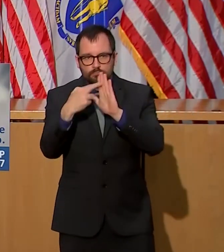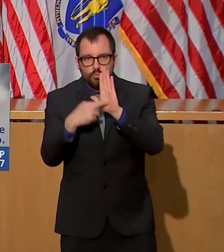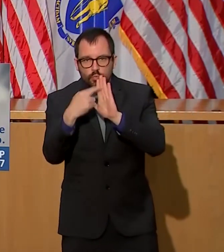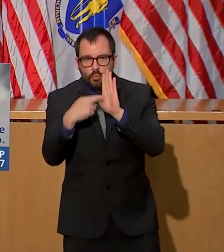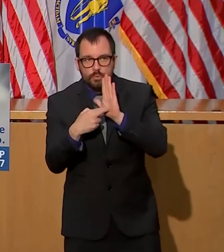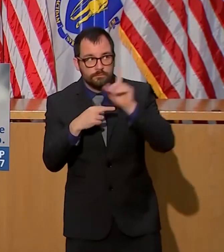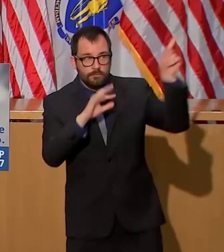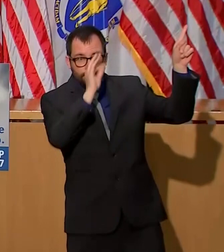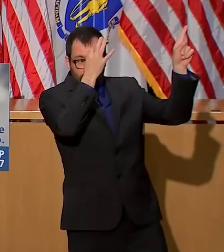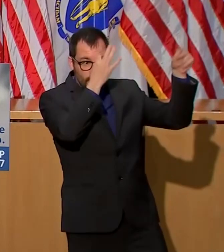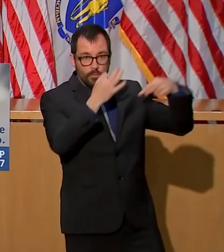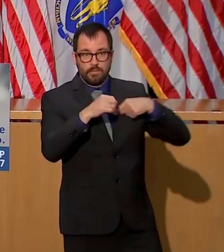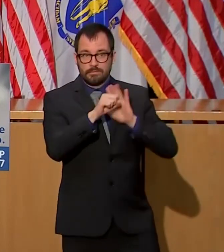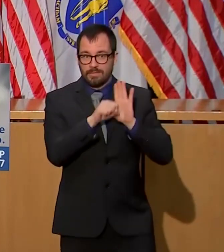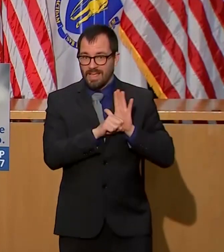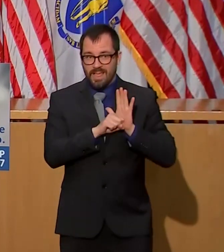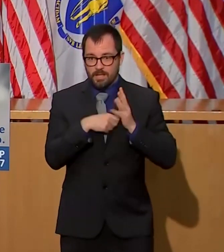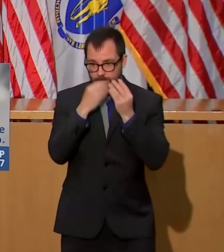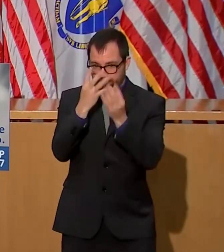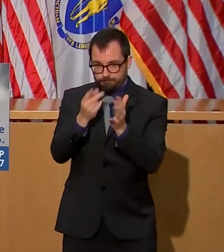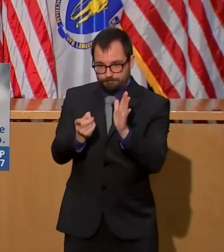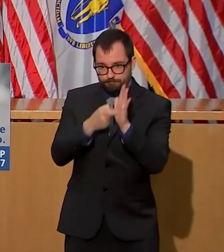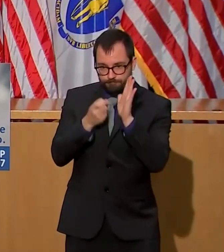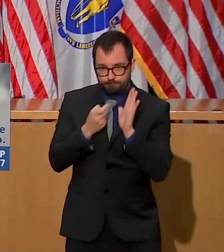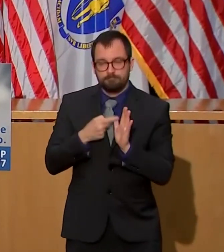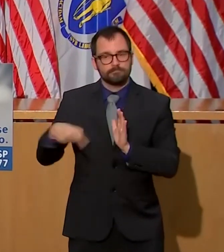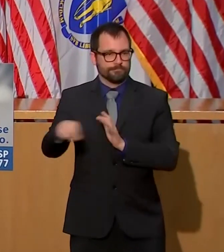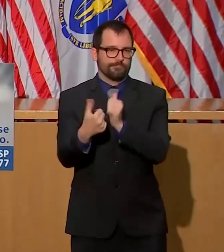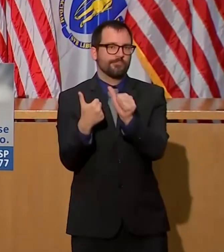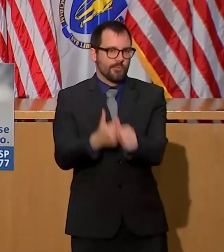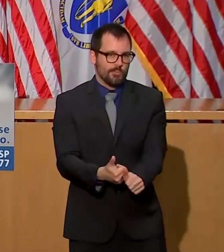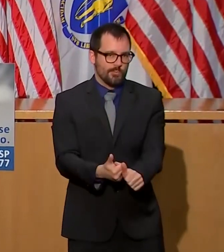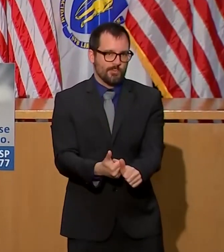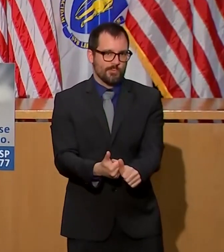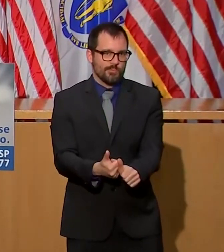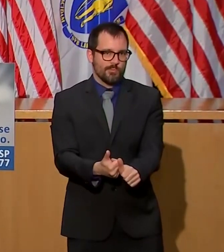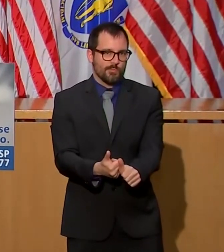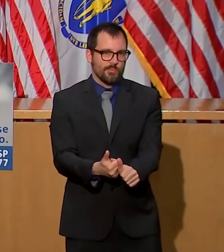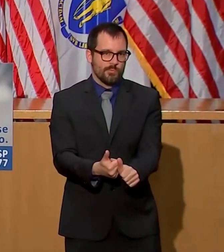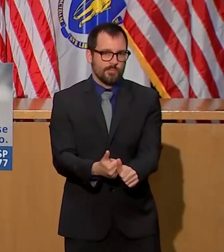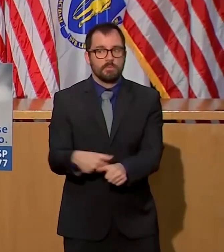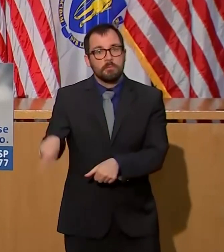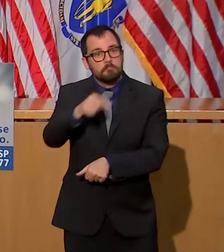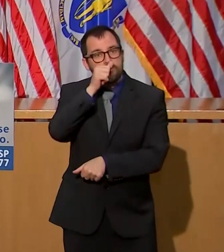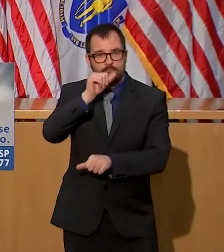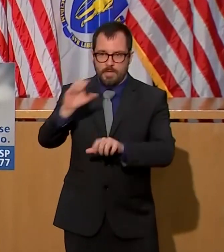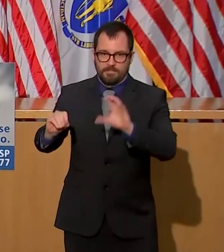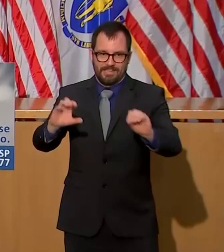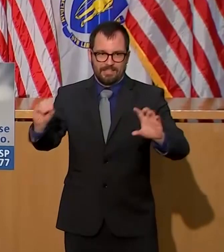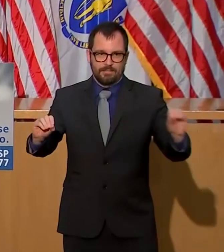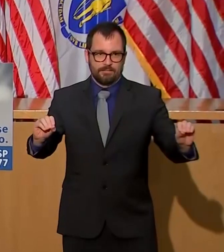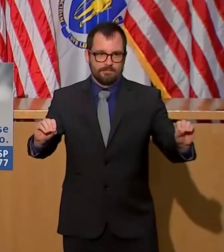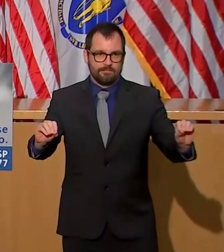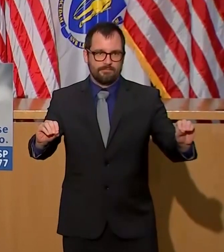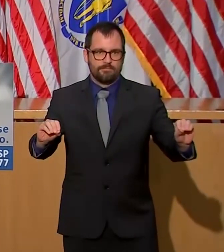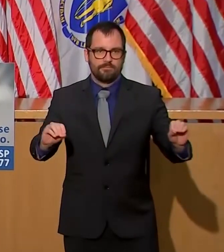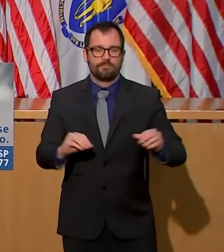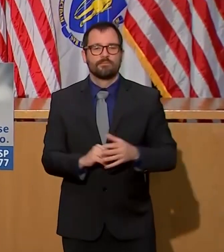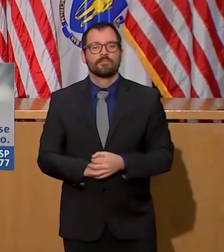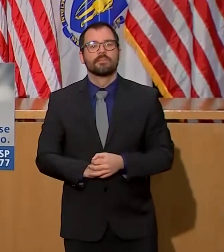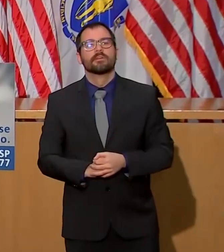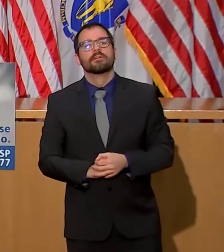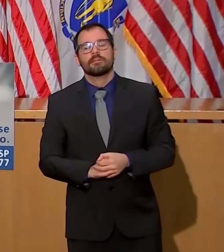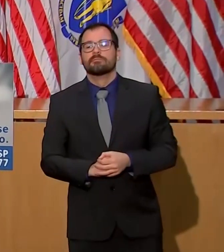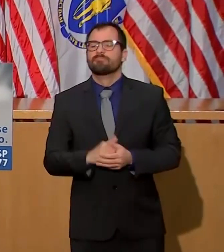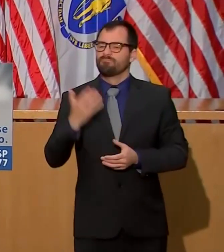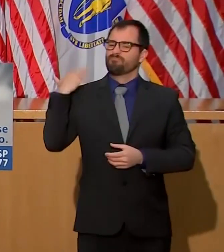implemented a series of regulations, including strict restrictions with respect to visitors and screening guidelines for staff. The